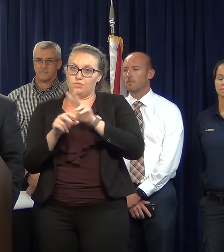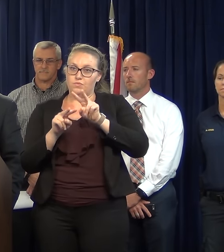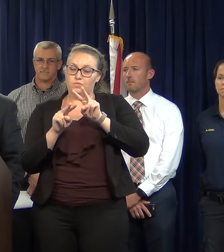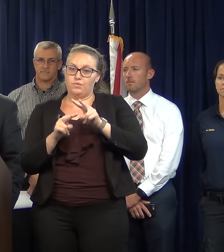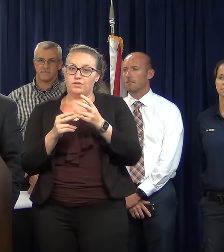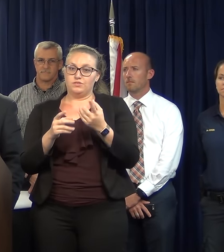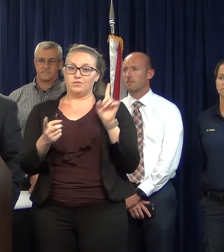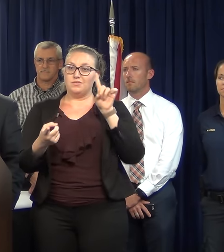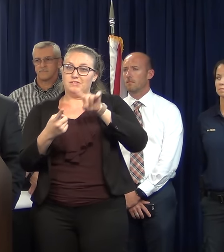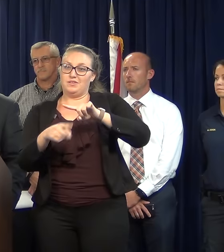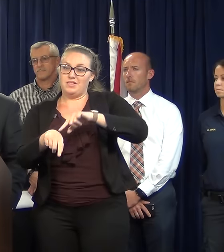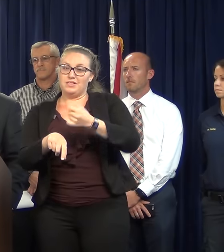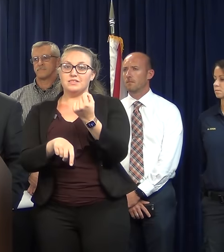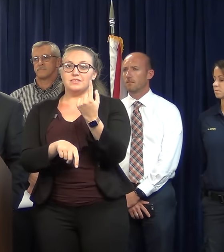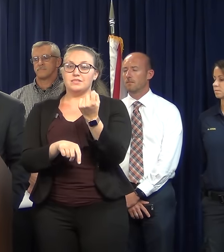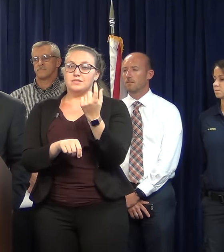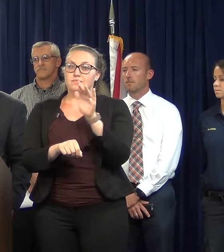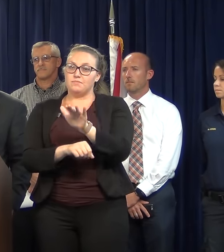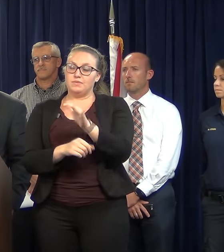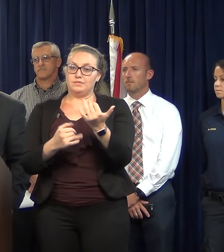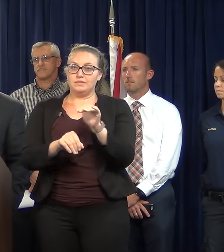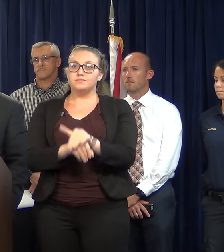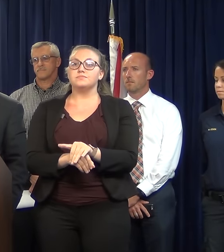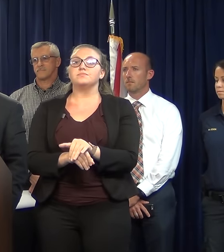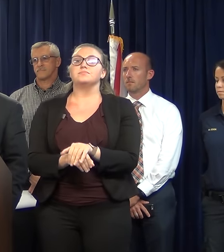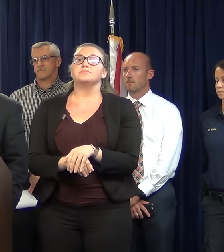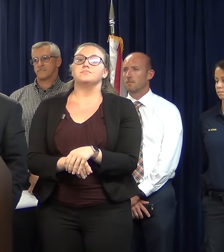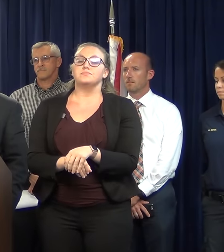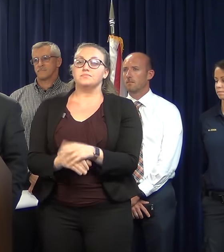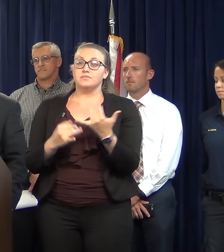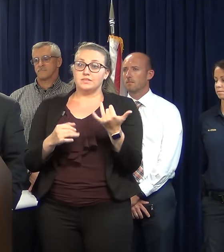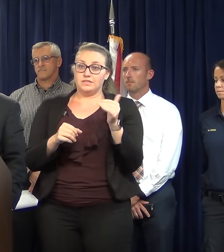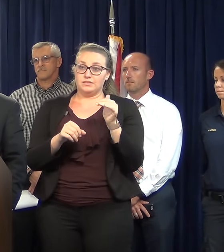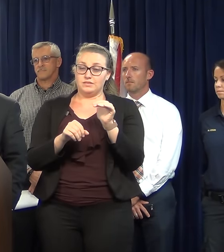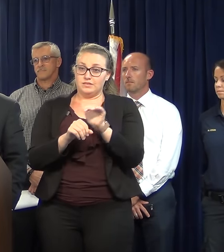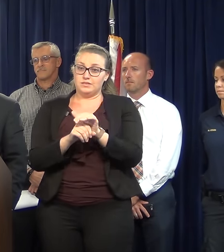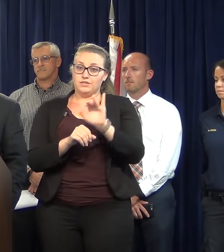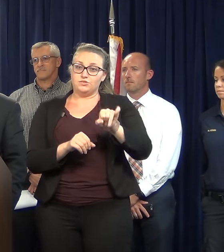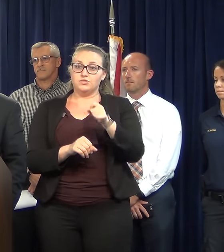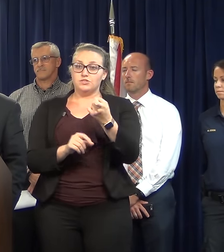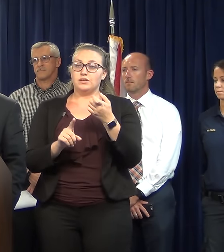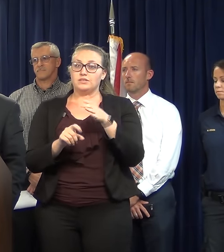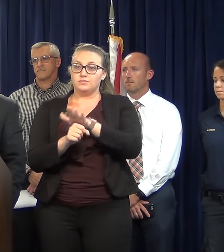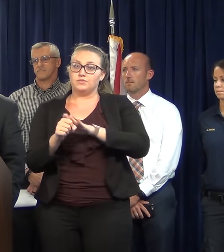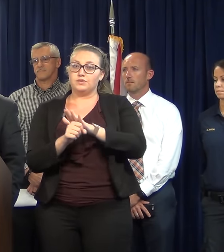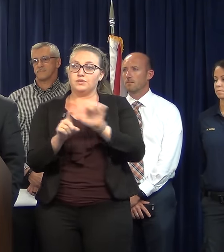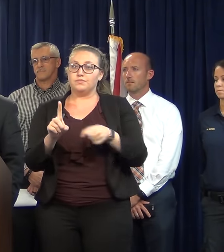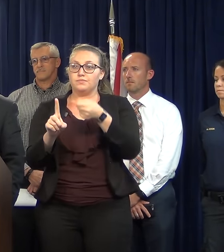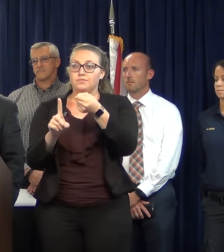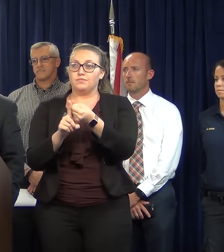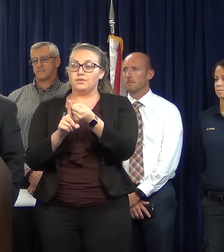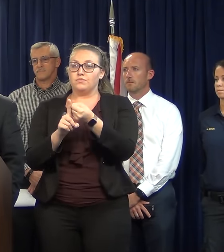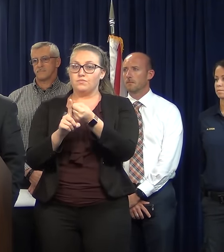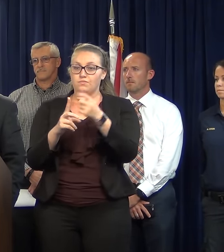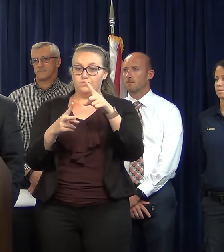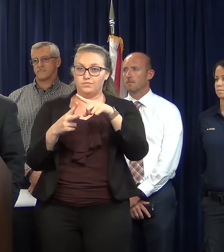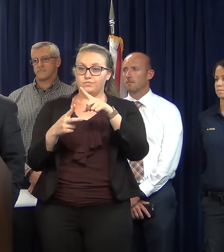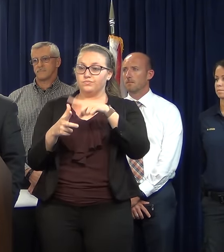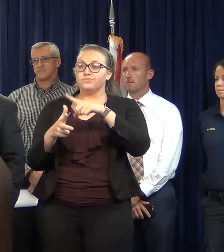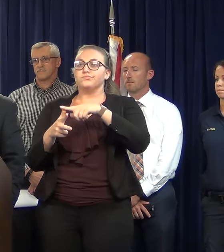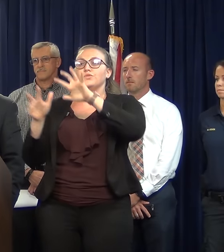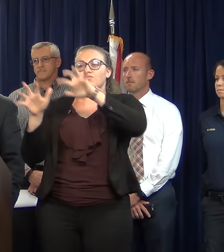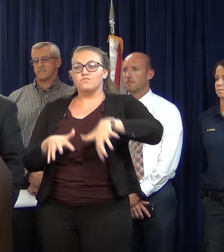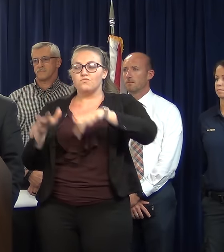this evening. Conditions are expected to impact the Jacksonville area overnight, including heavy rainfall, strong